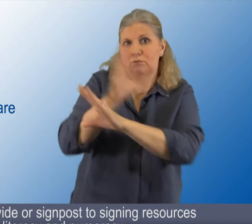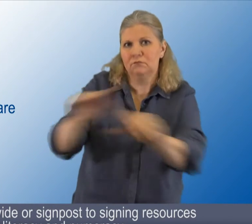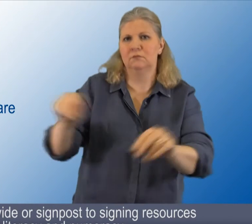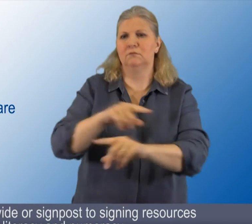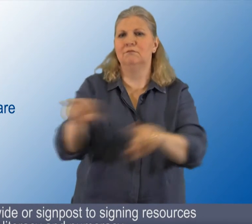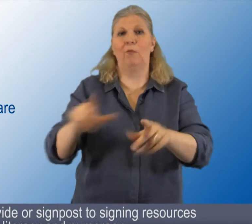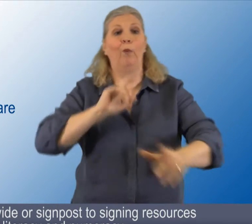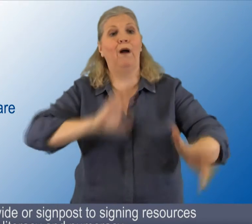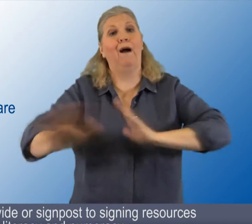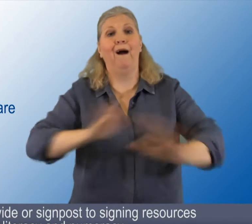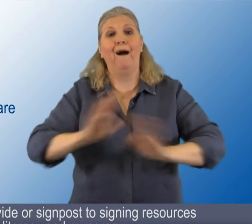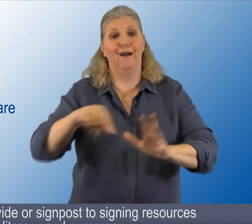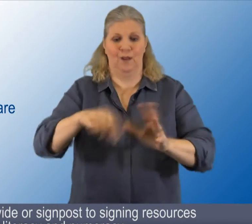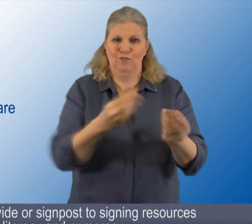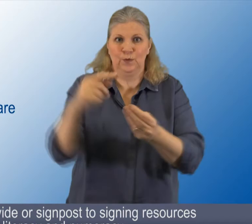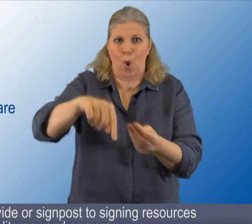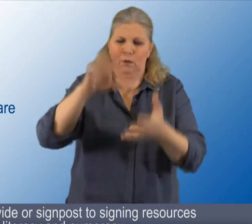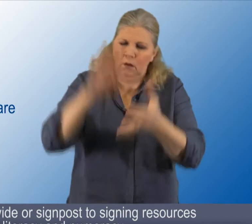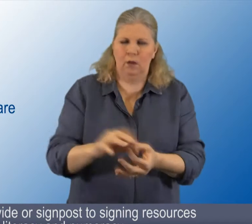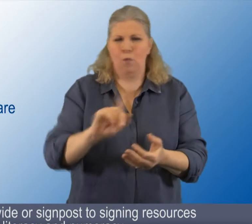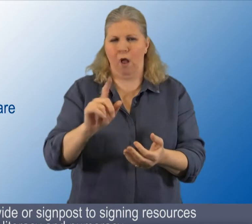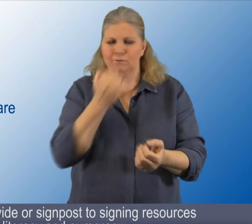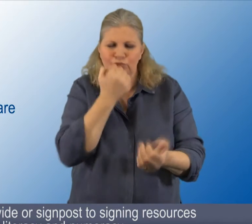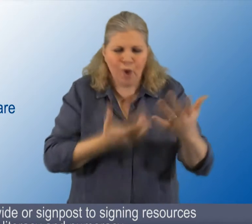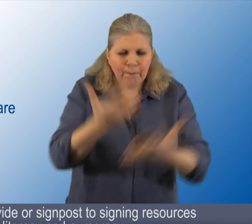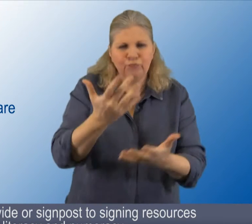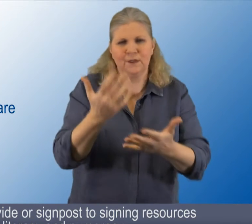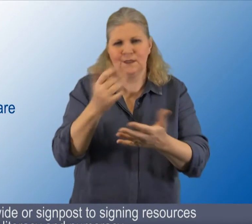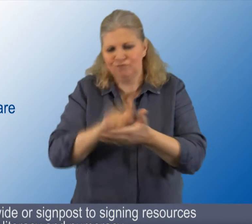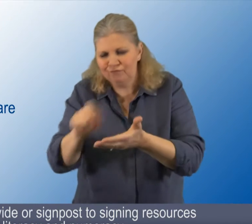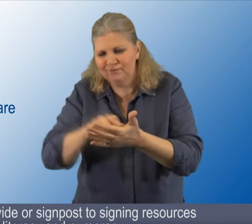Continue to provide or signposts to signing resources for literacy and numeracy